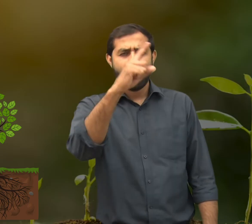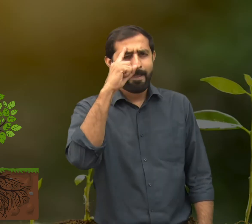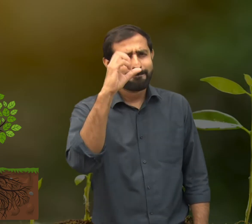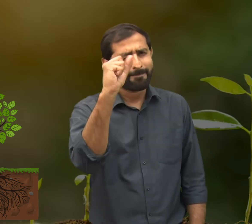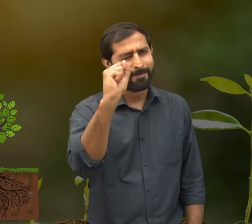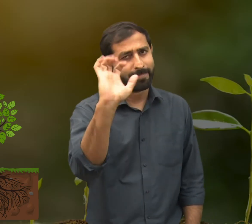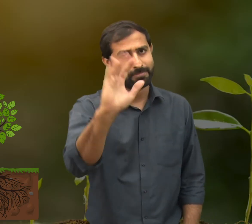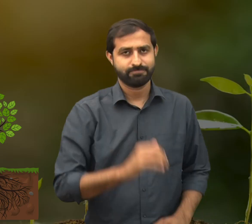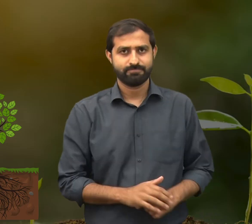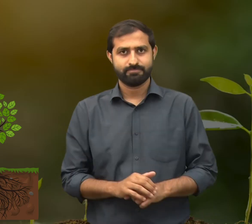You must remember.